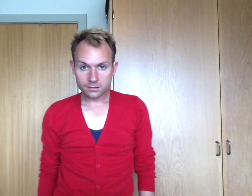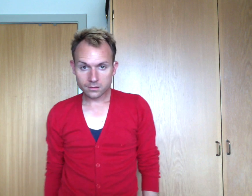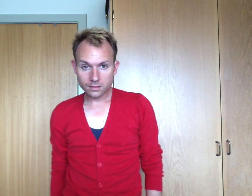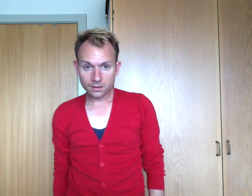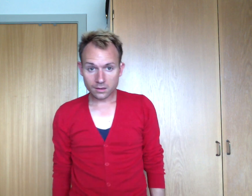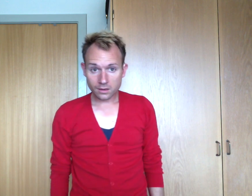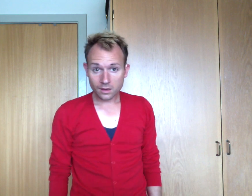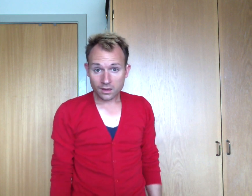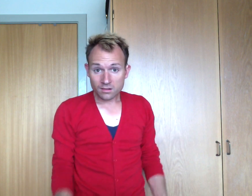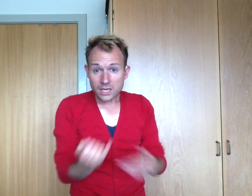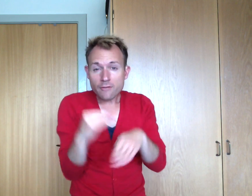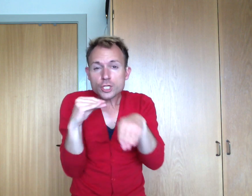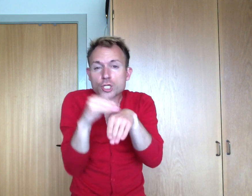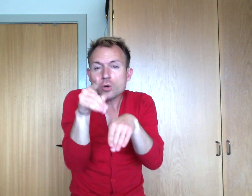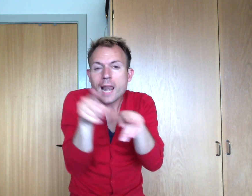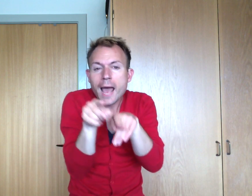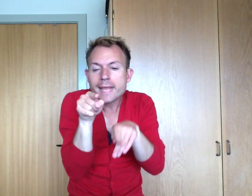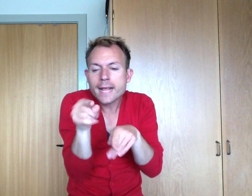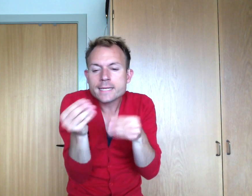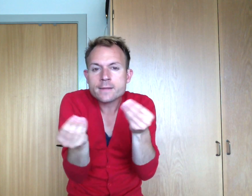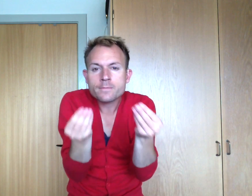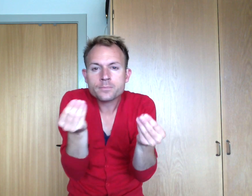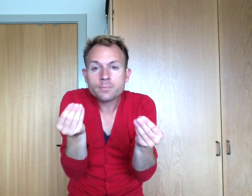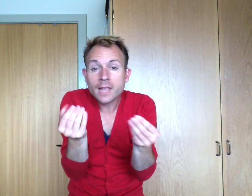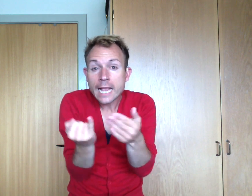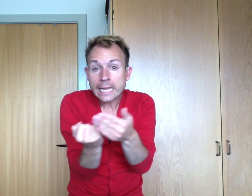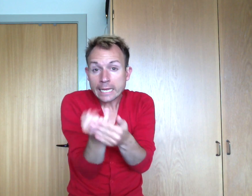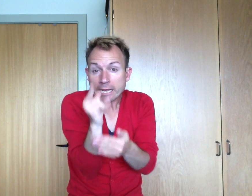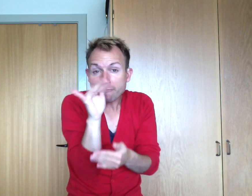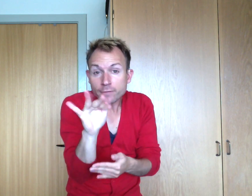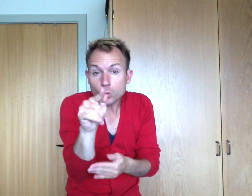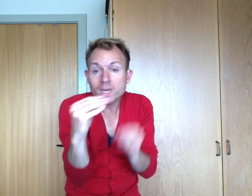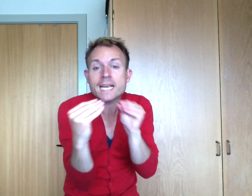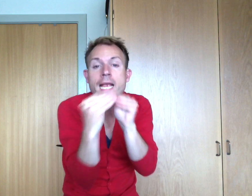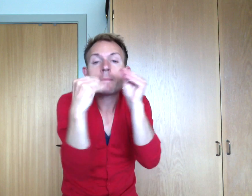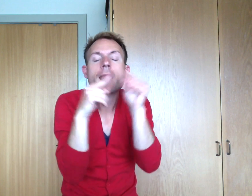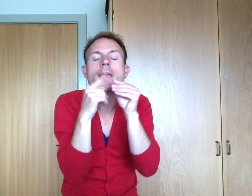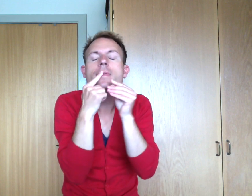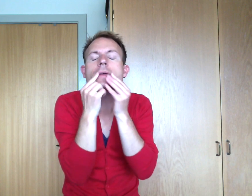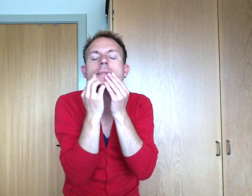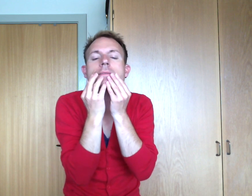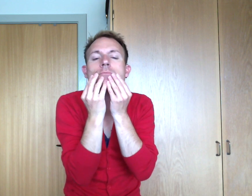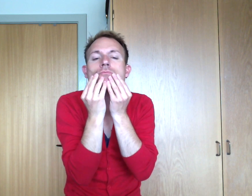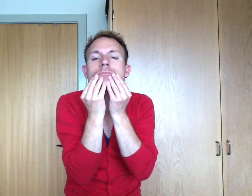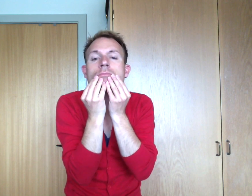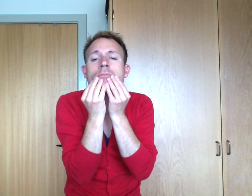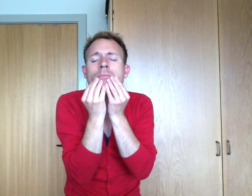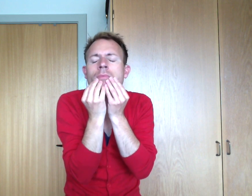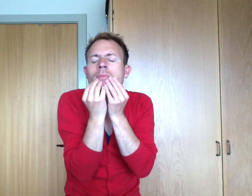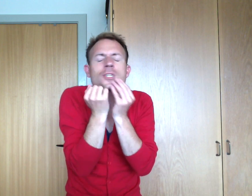But if I touch you like this And if you kiss me like that It was